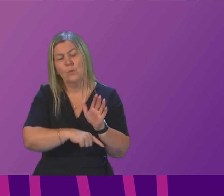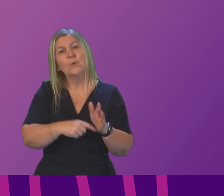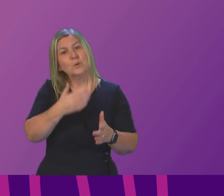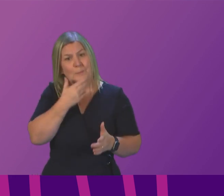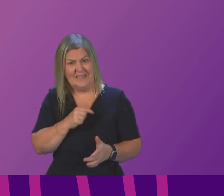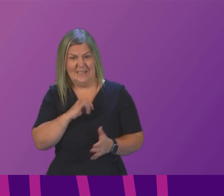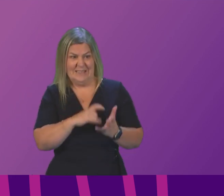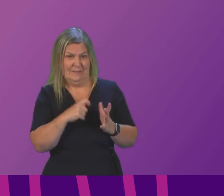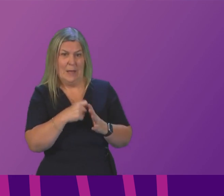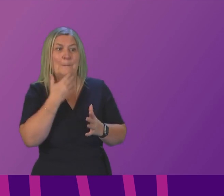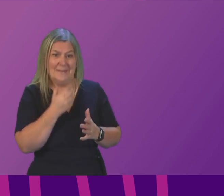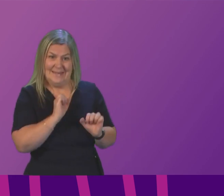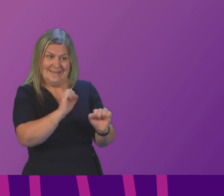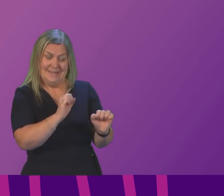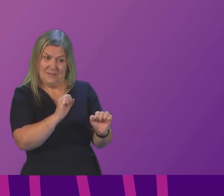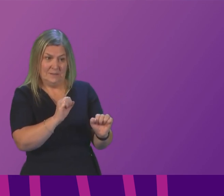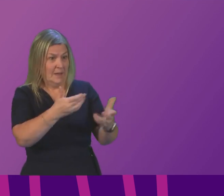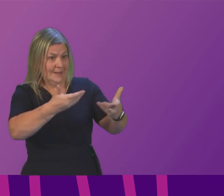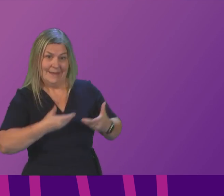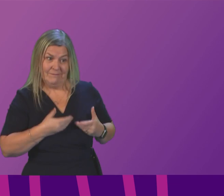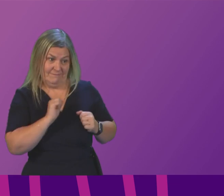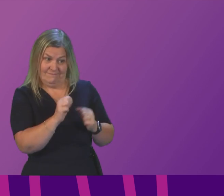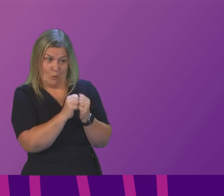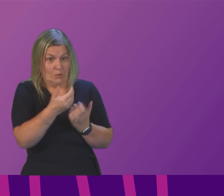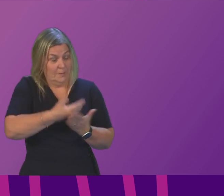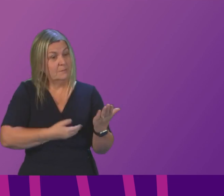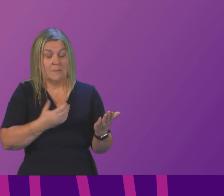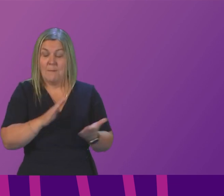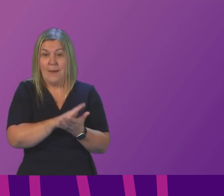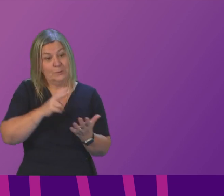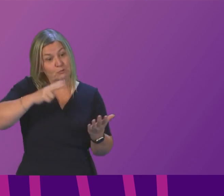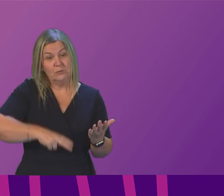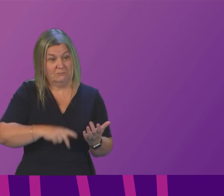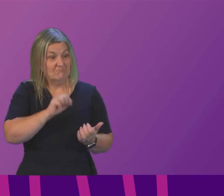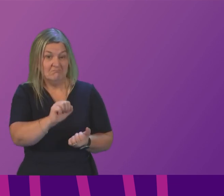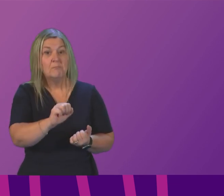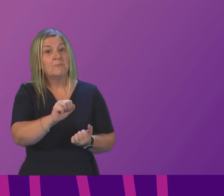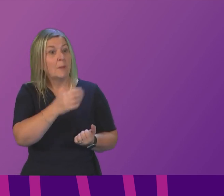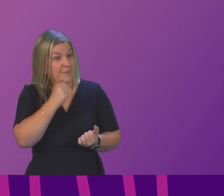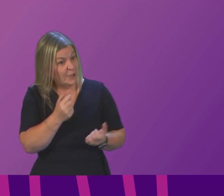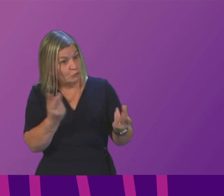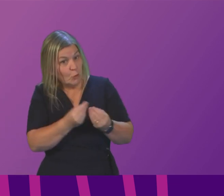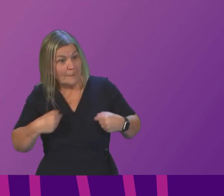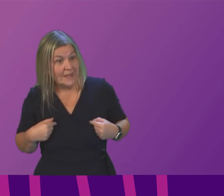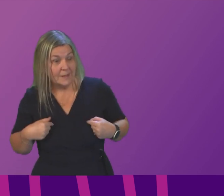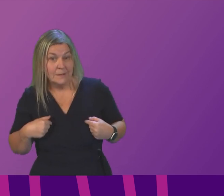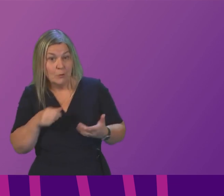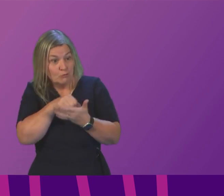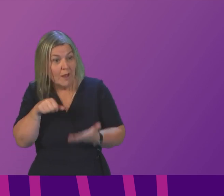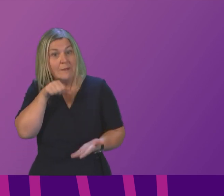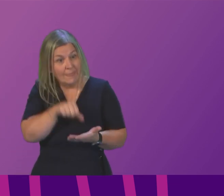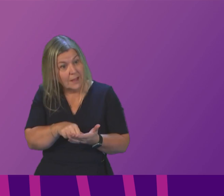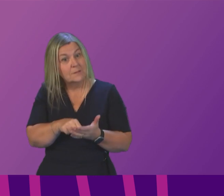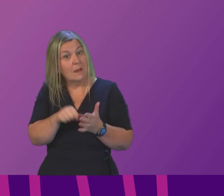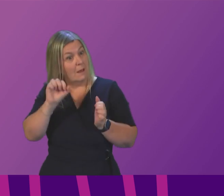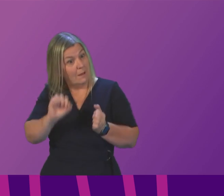research prepared by his office I wonder if he would join me today in writing to the Prime Minister asking for the short-sighted decision